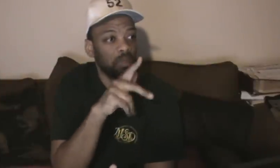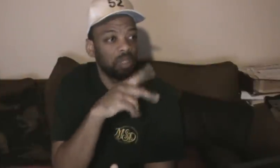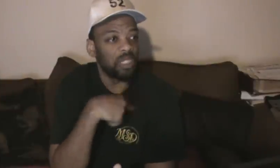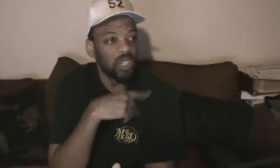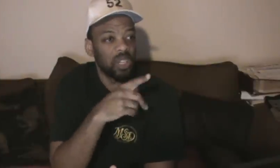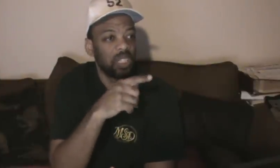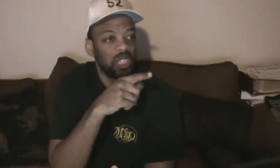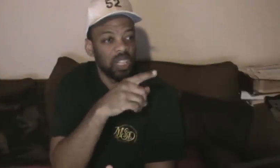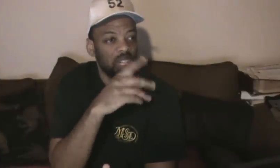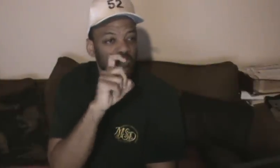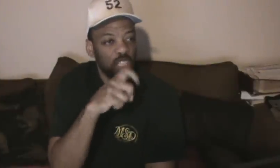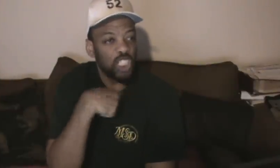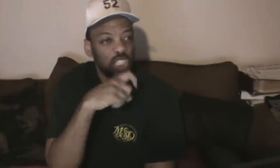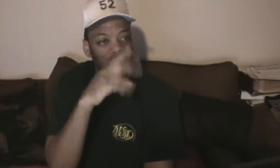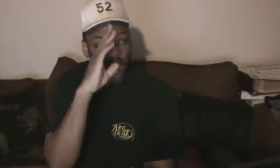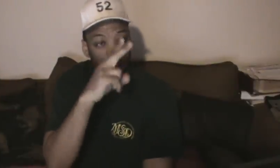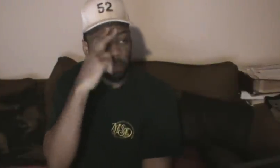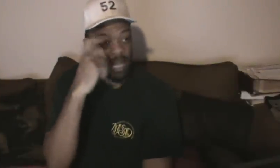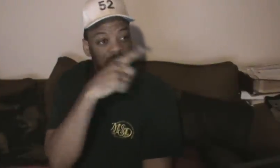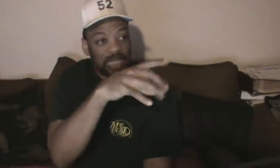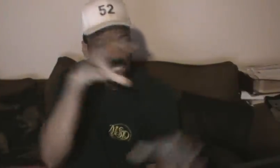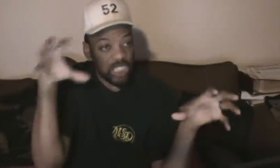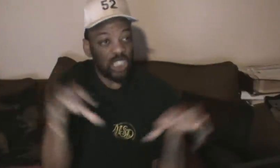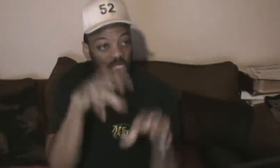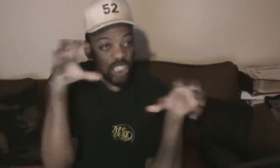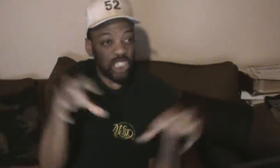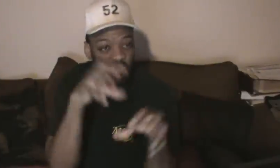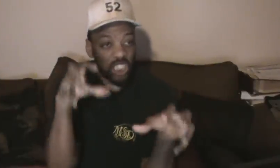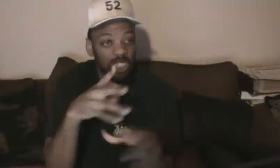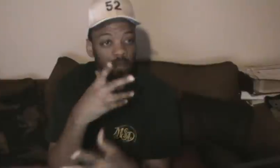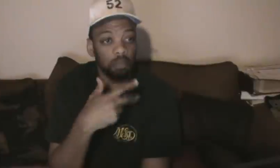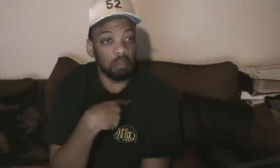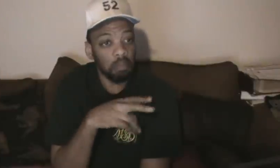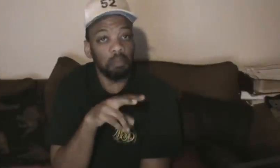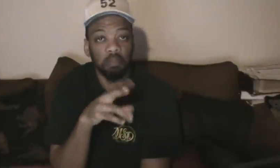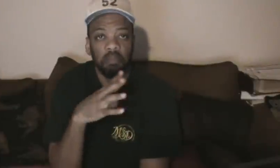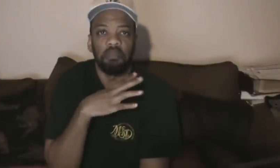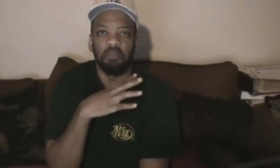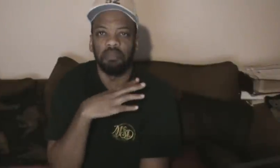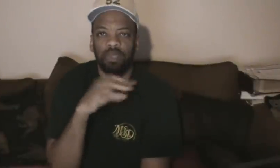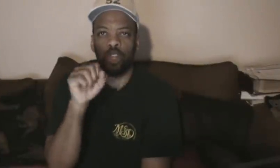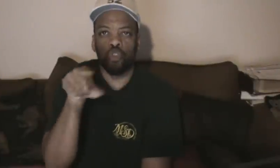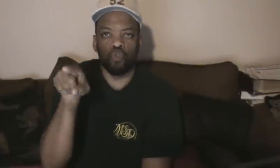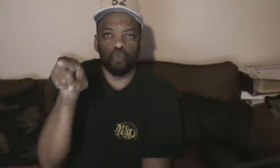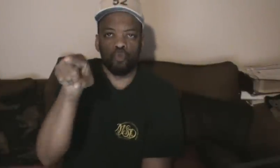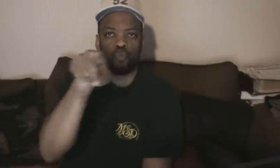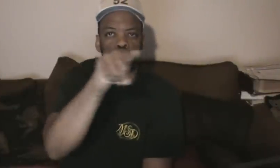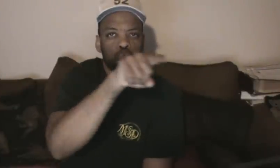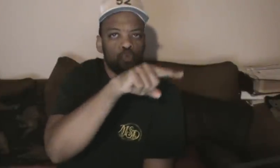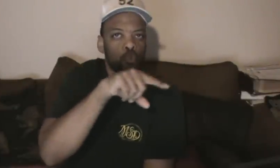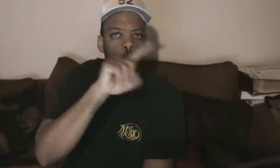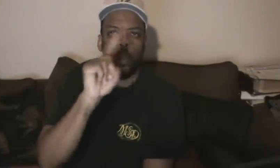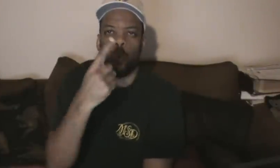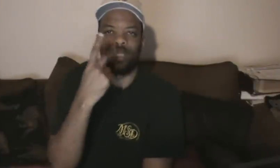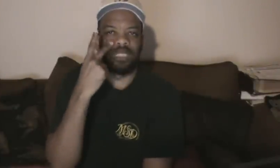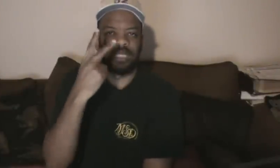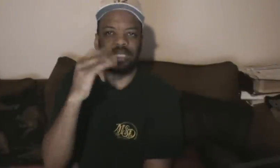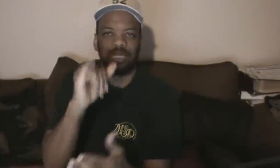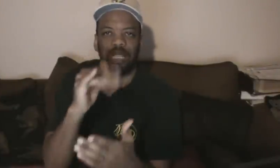reopen elsewhere in the city. The store will close in less than a month. Governor Jay Nixon wants to spend $10 million to turn